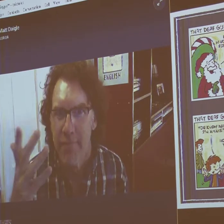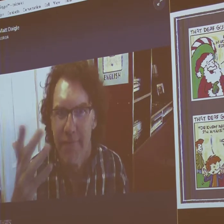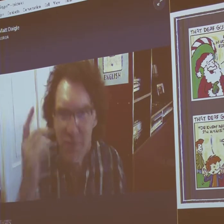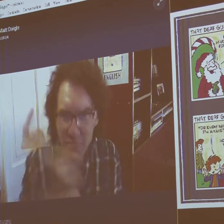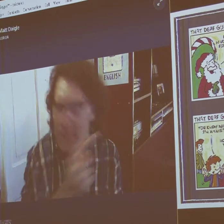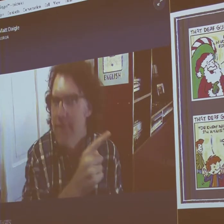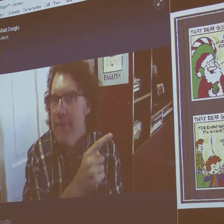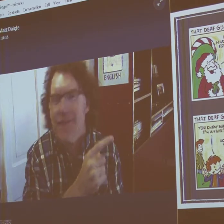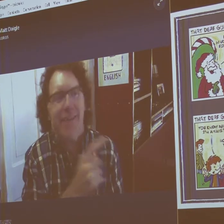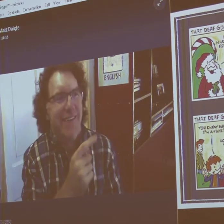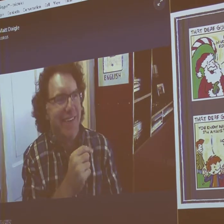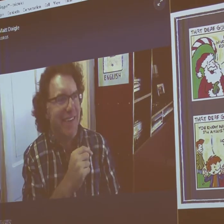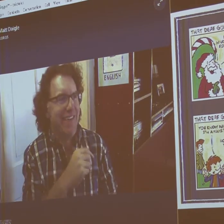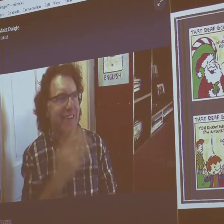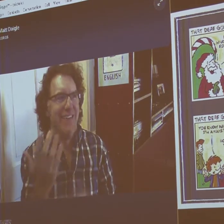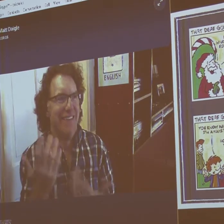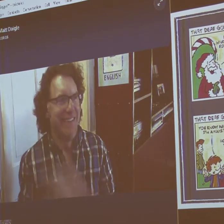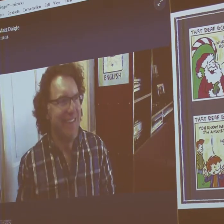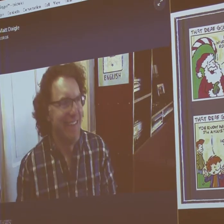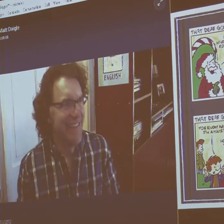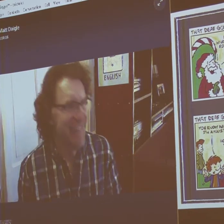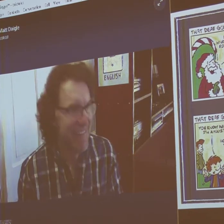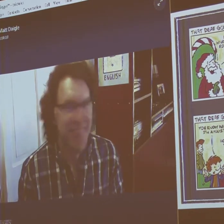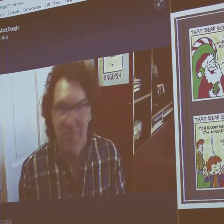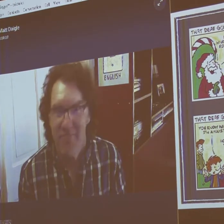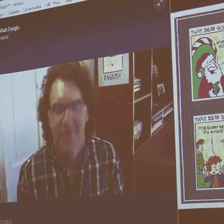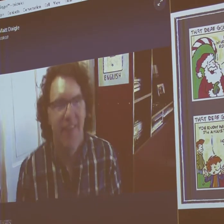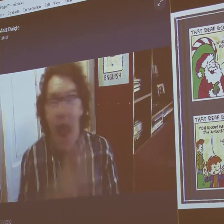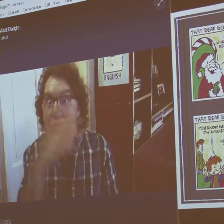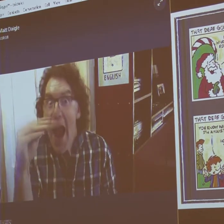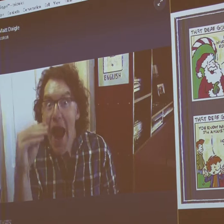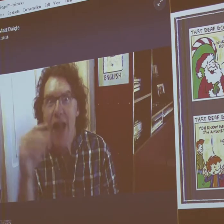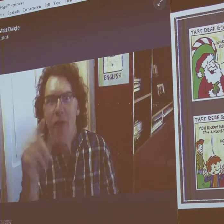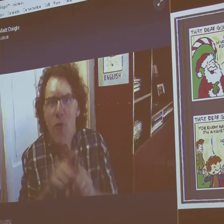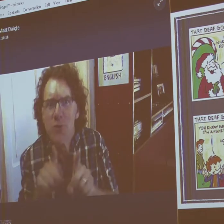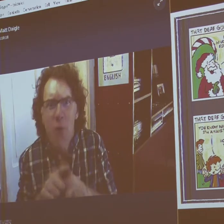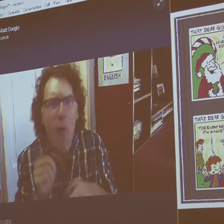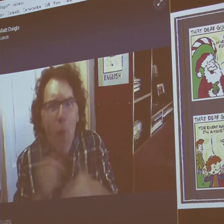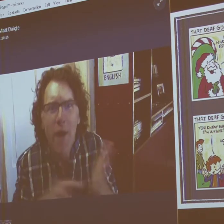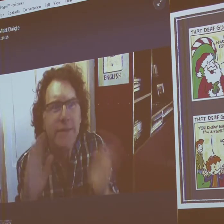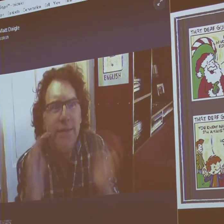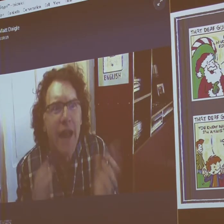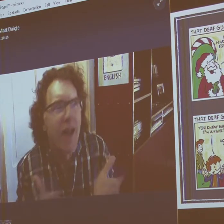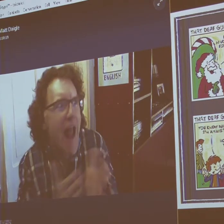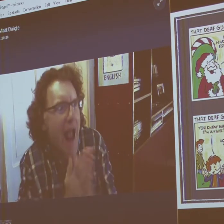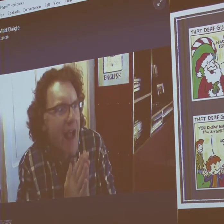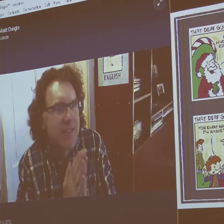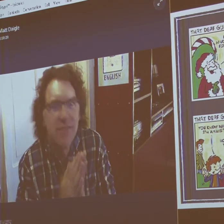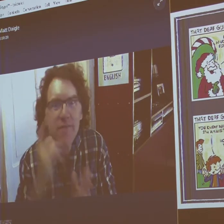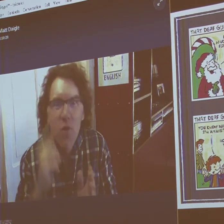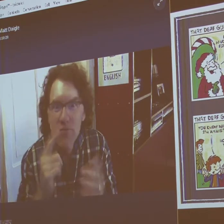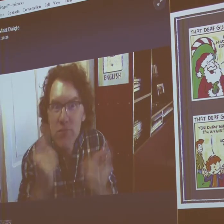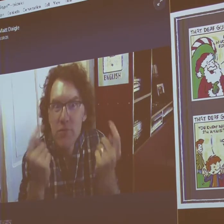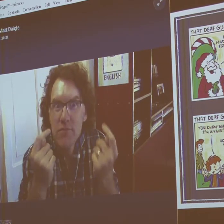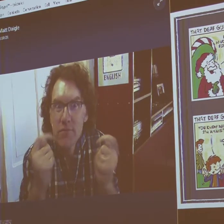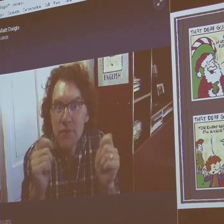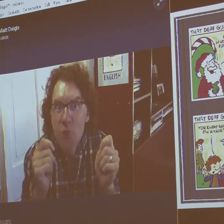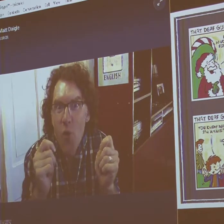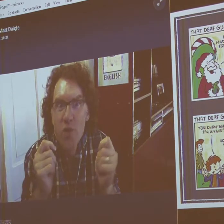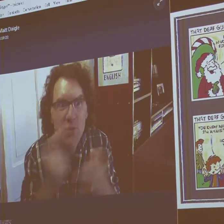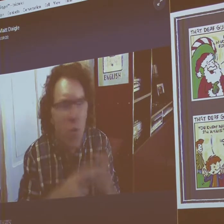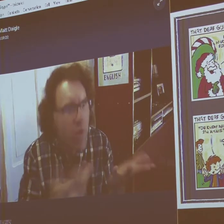saying, well, if you know so much, Santa, do you know ASL, American Sign Language? And also, you know,